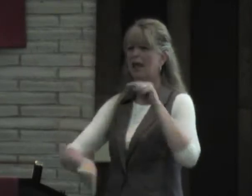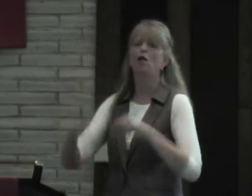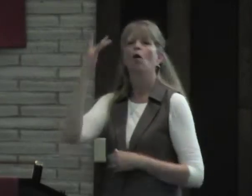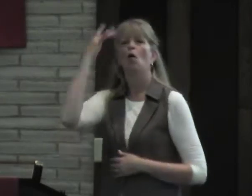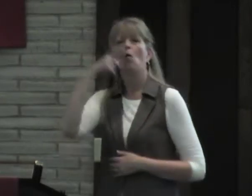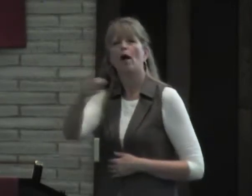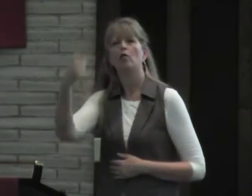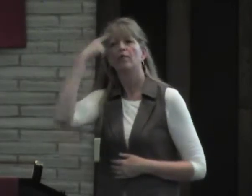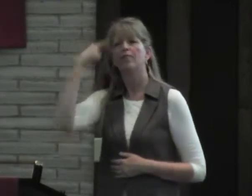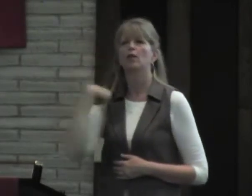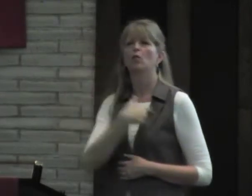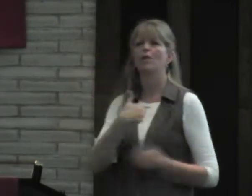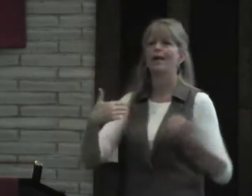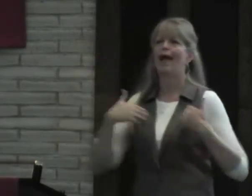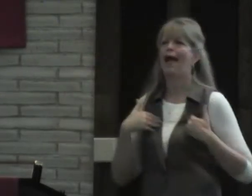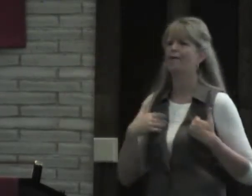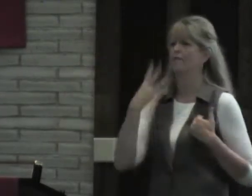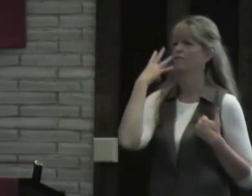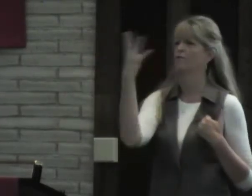without charging it. What do you think?